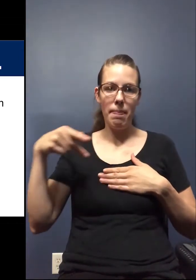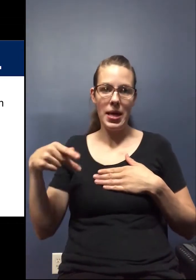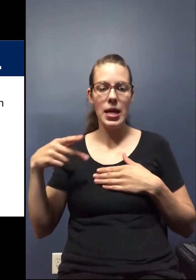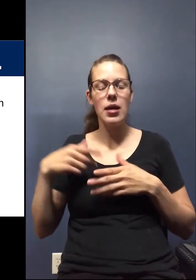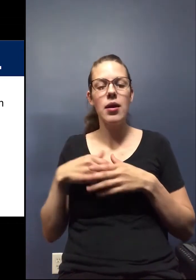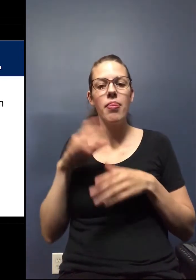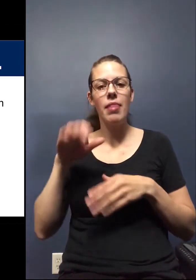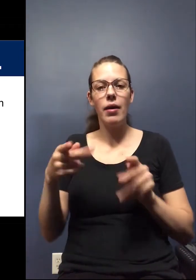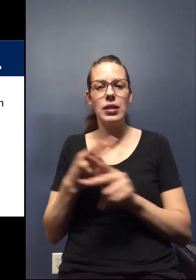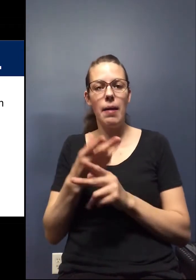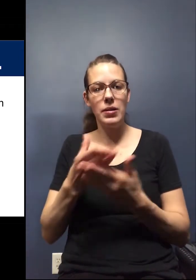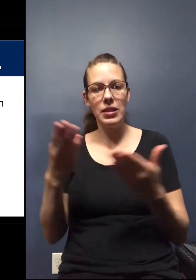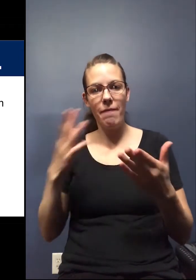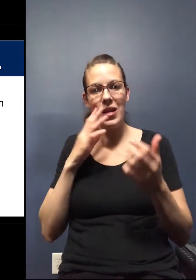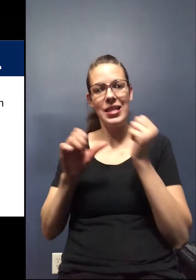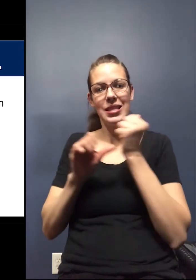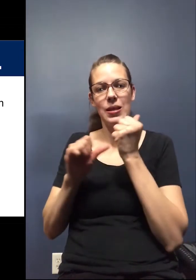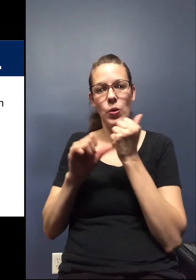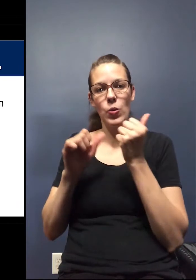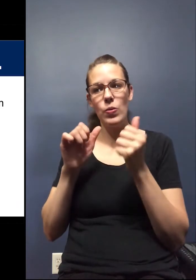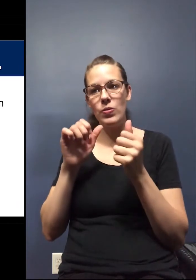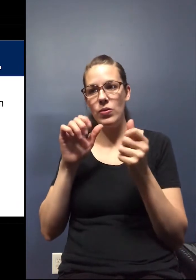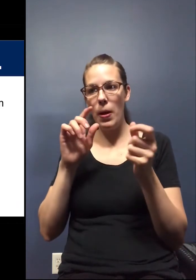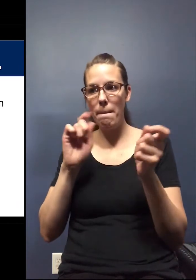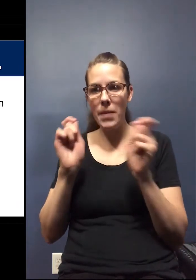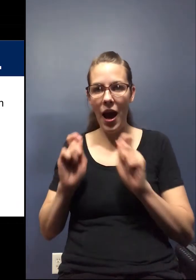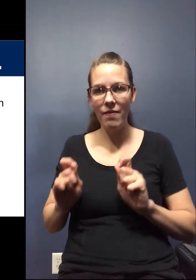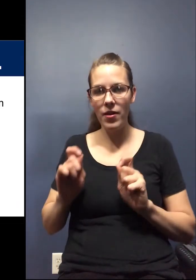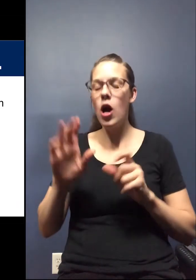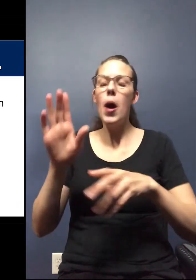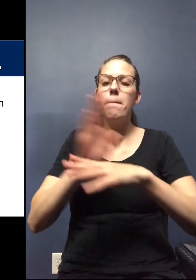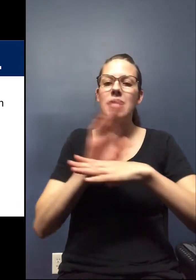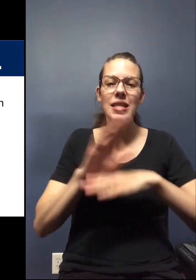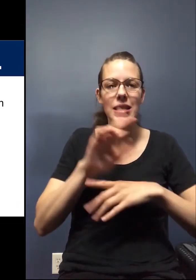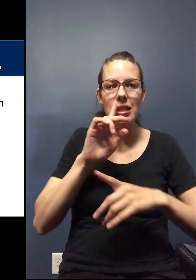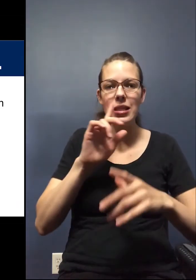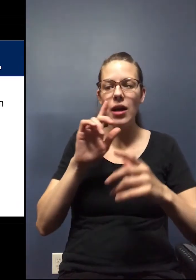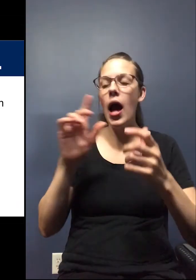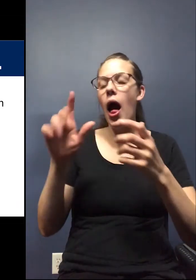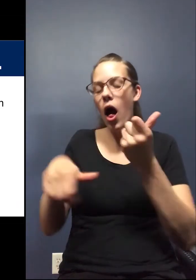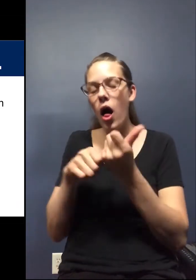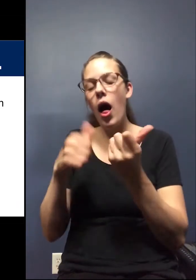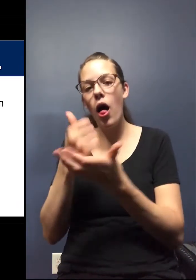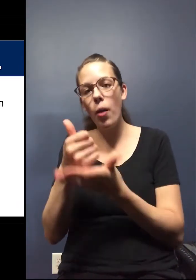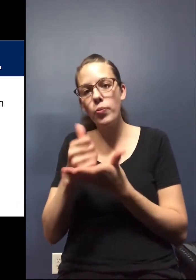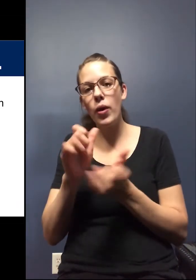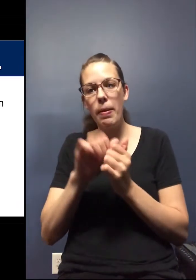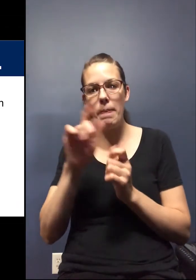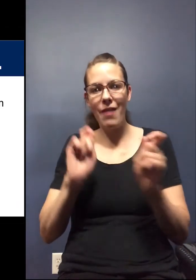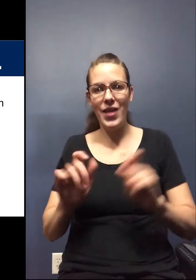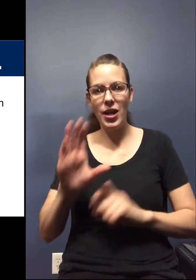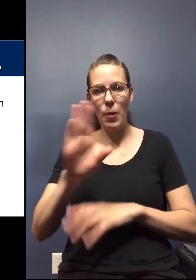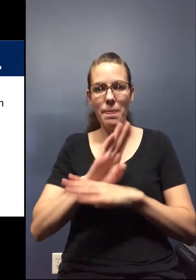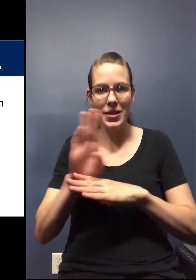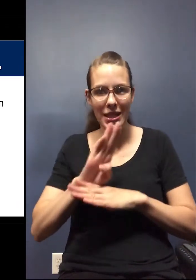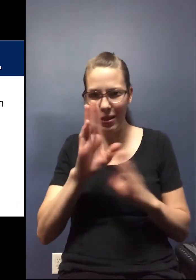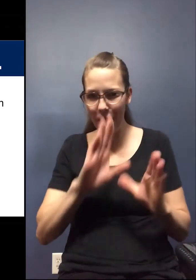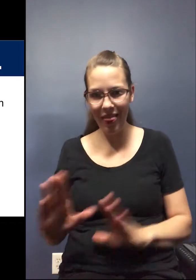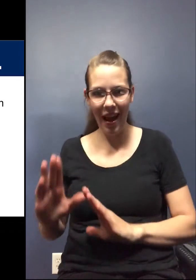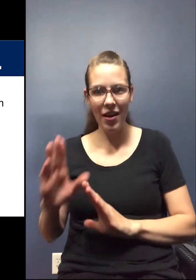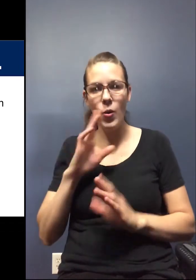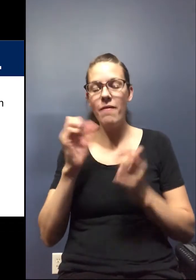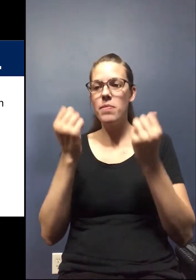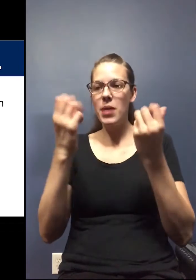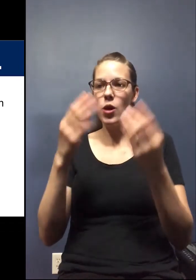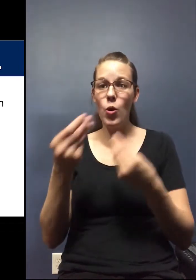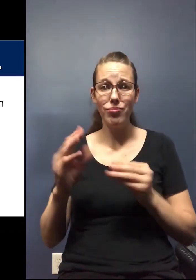that kind of stuff is, um, assistance with modifying what their business plan is. And we do have organizations here in the community that are more than